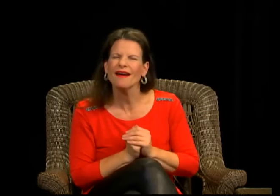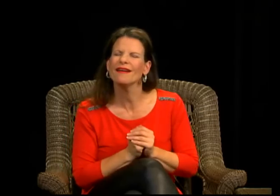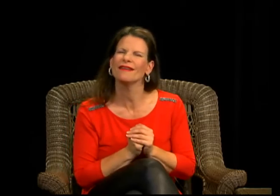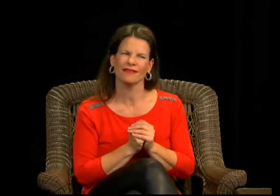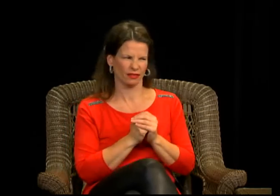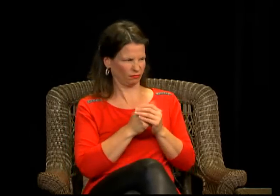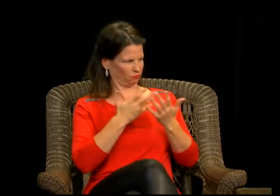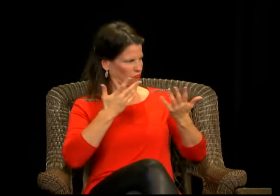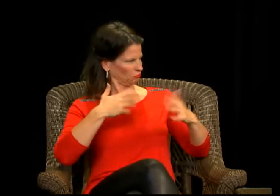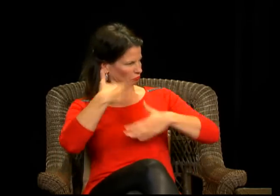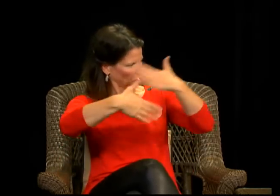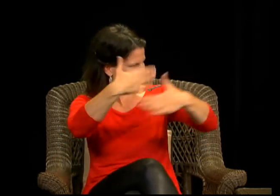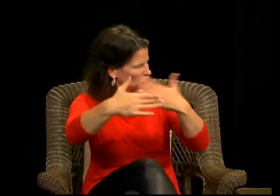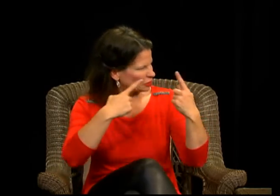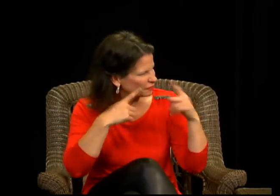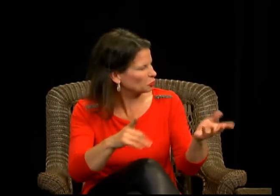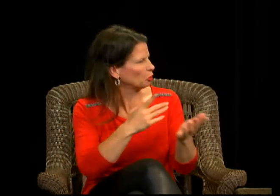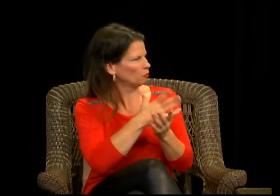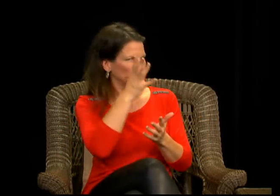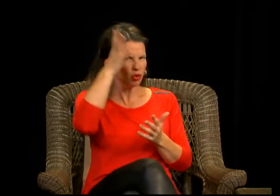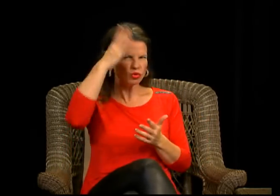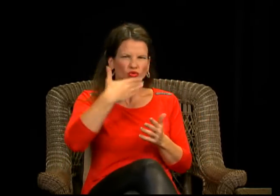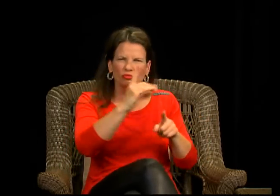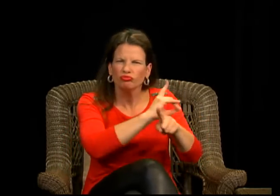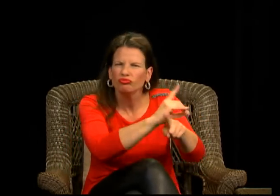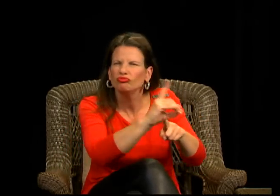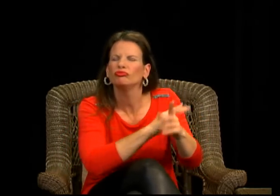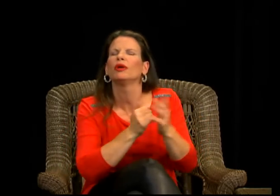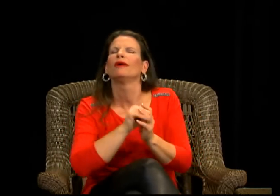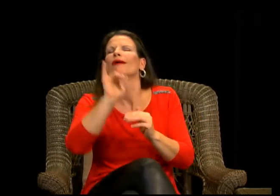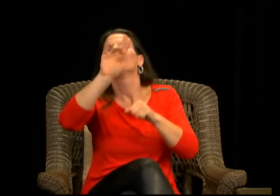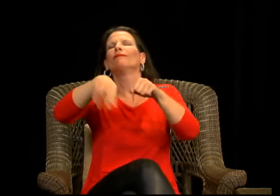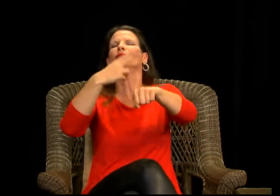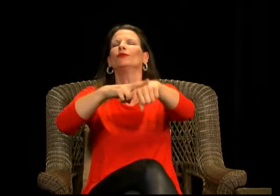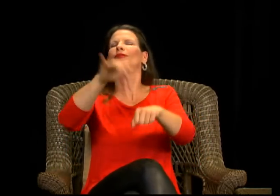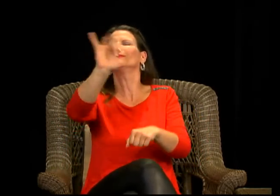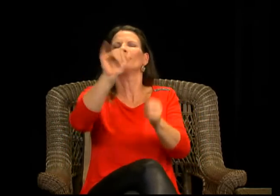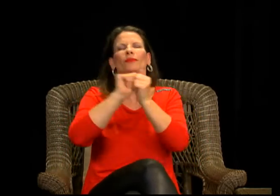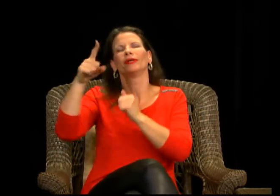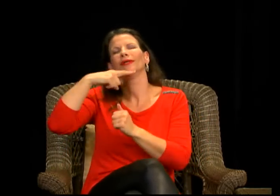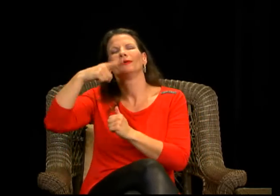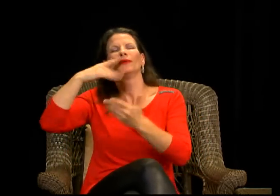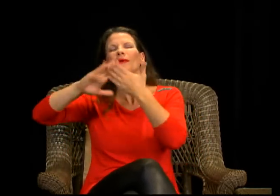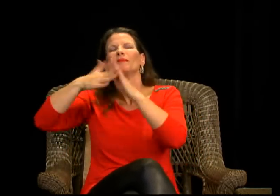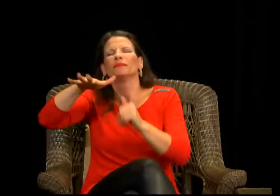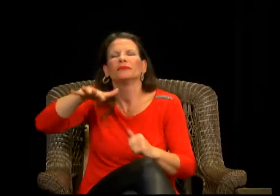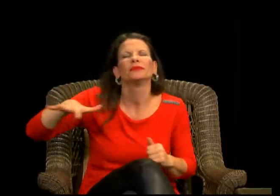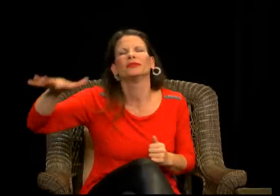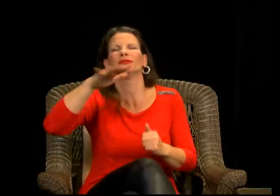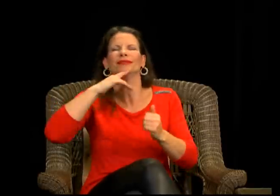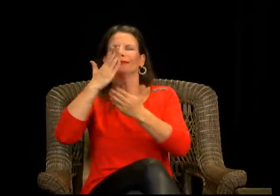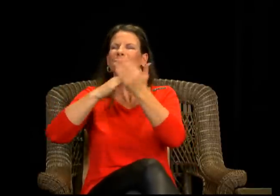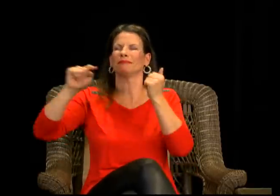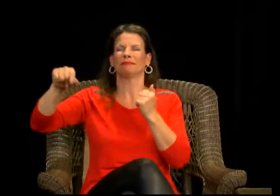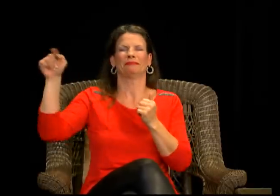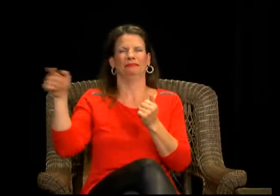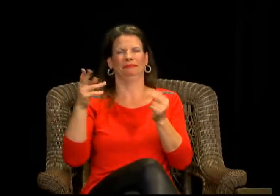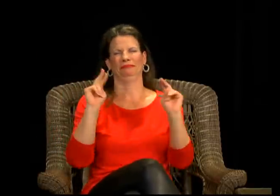view hearing kids of deaf families that, you know, they can function just like anybody else. So in the hearing